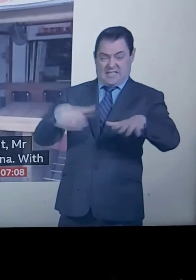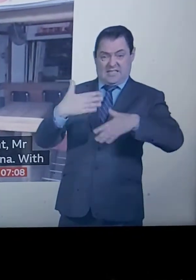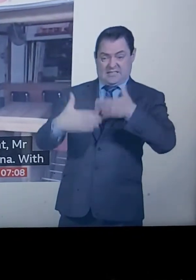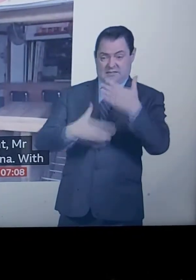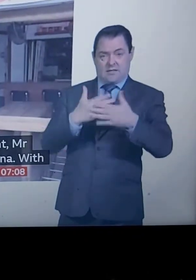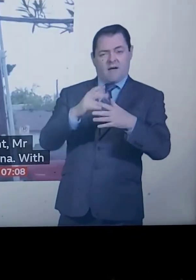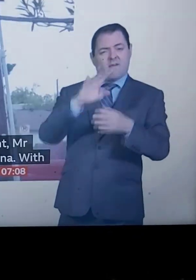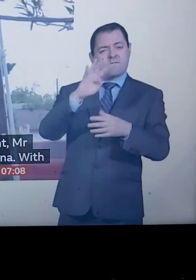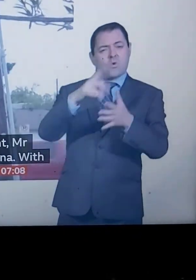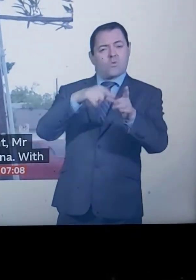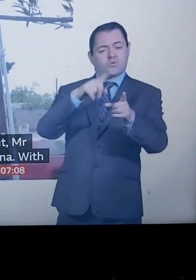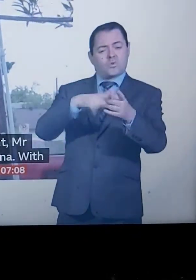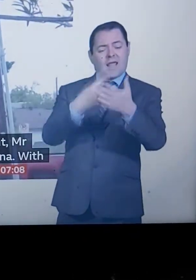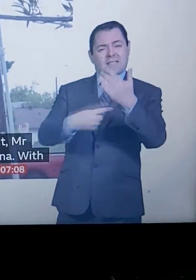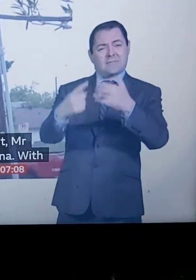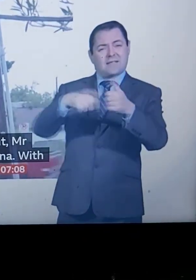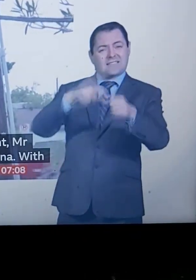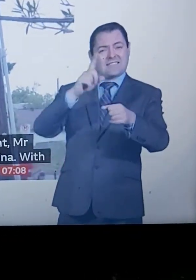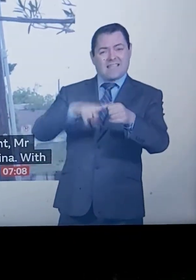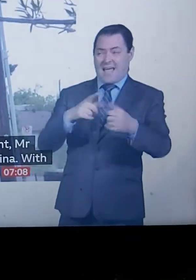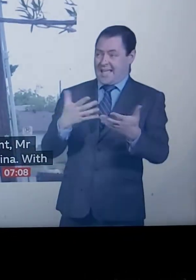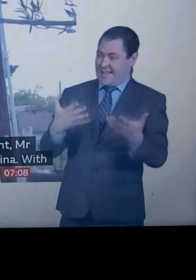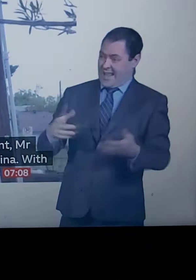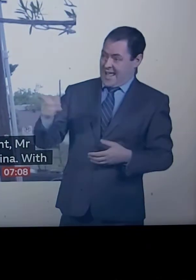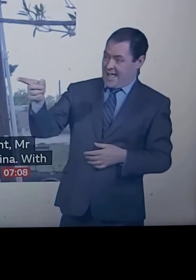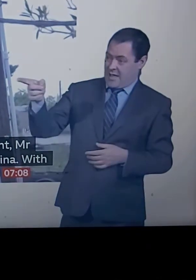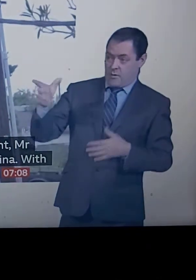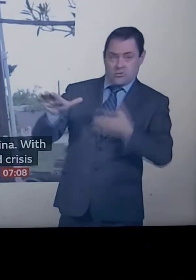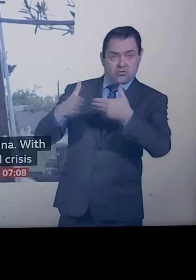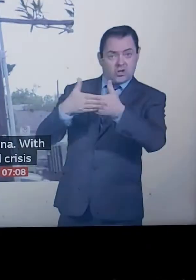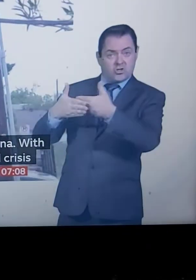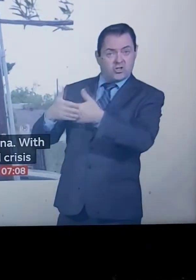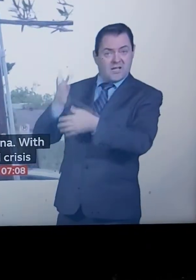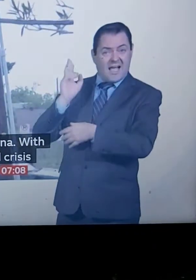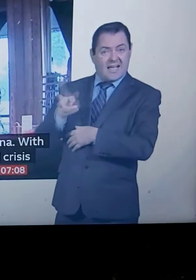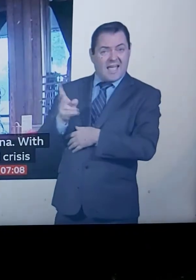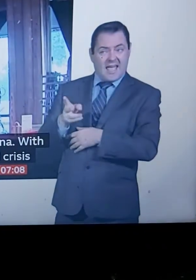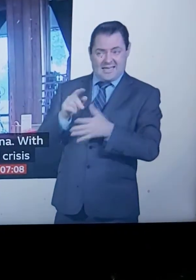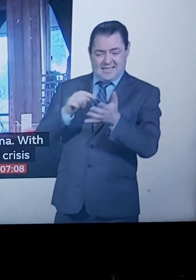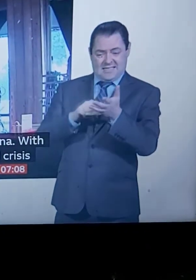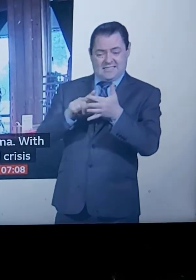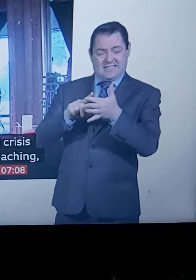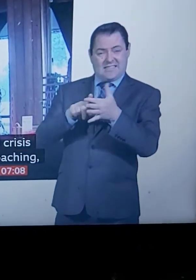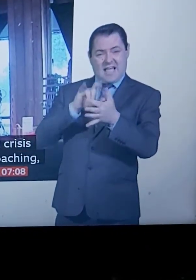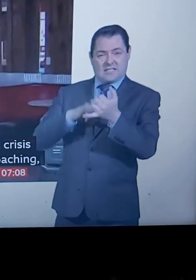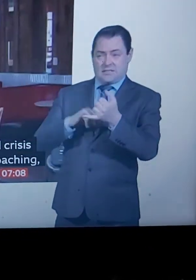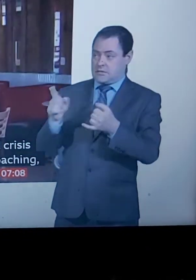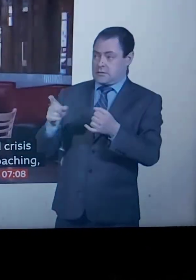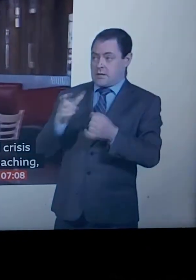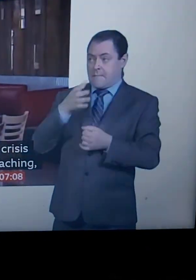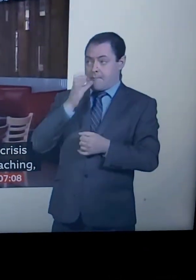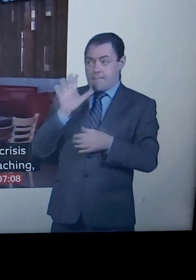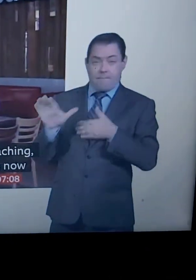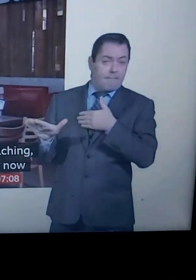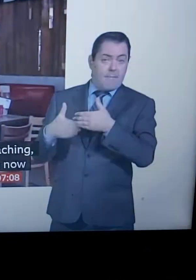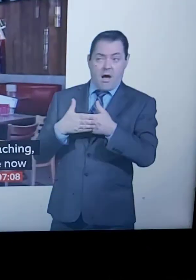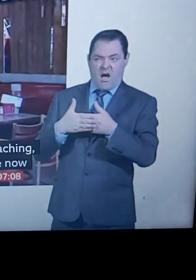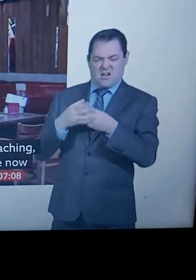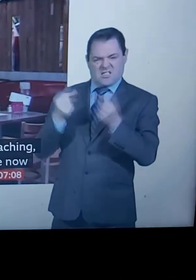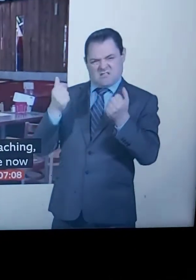affected states are now renewing some lockdown measures. In Texas, the closure of bars has provoked a backlash from some,